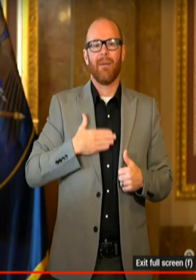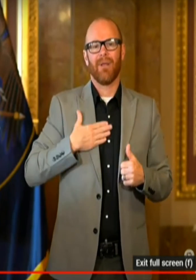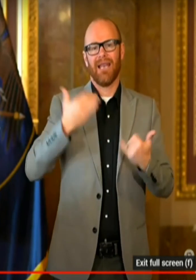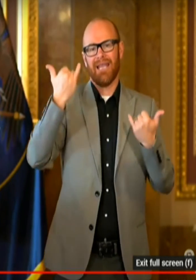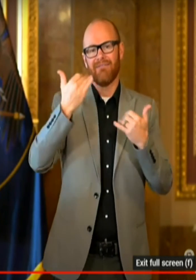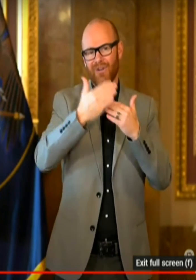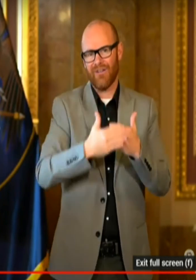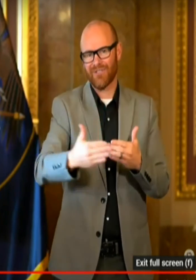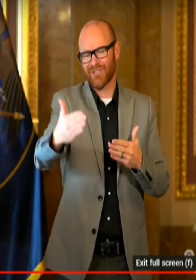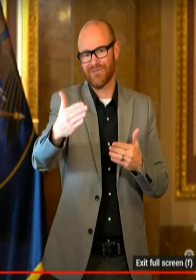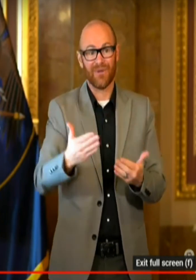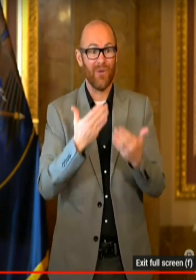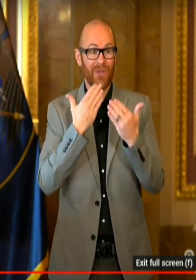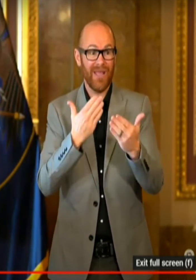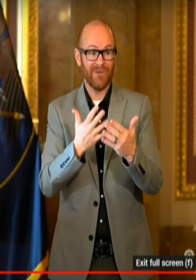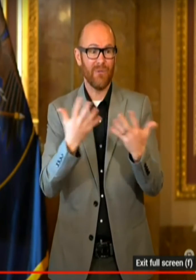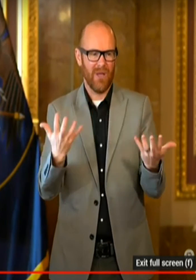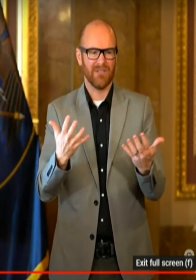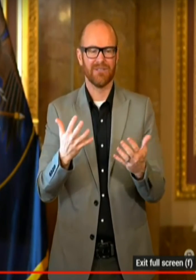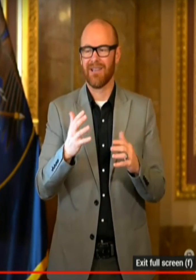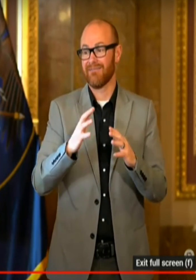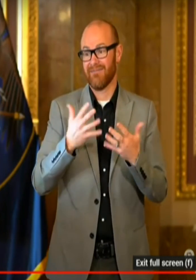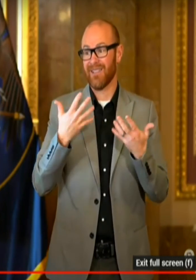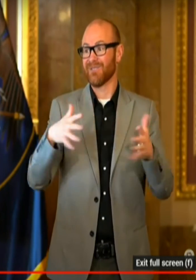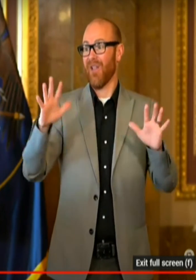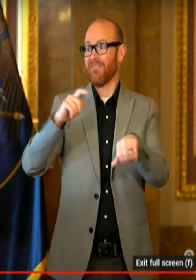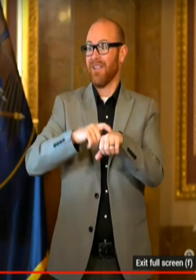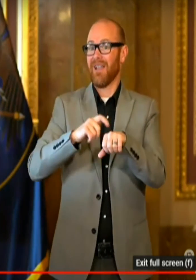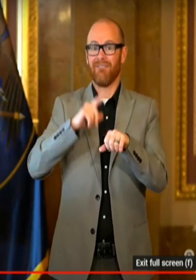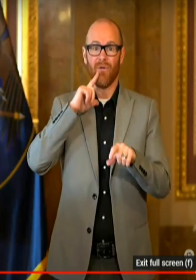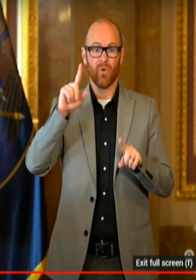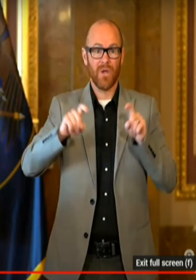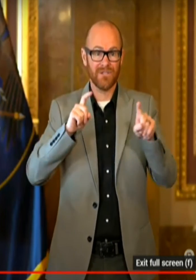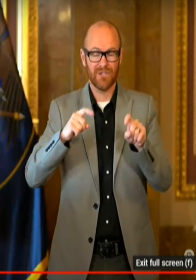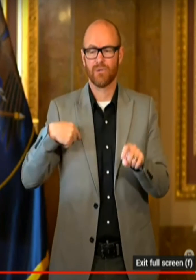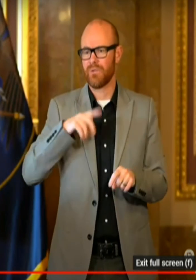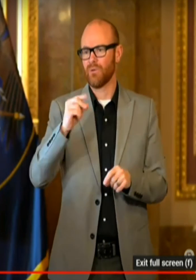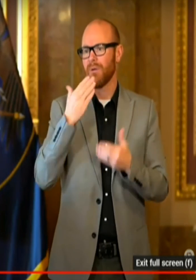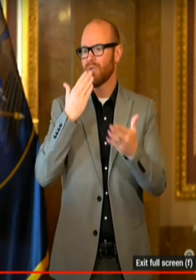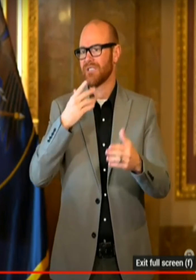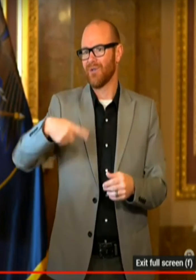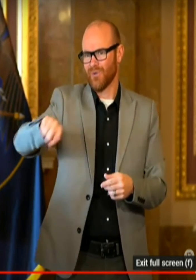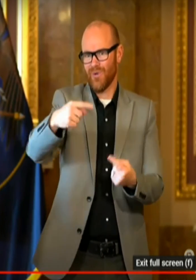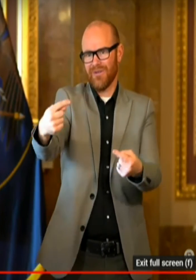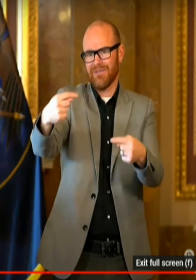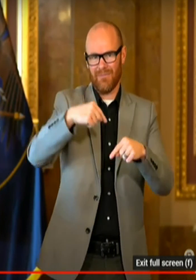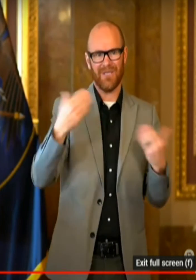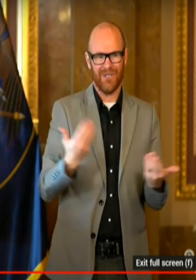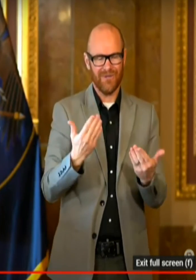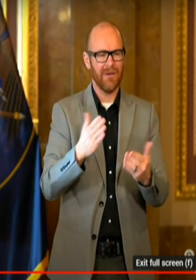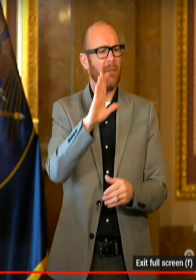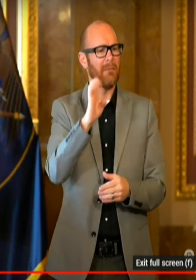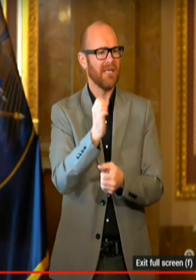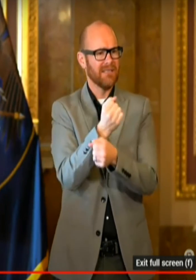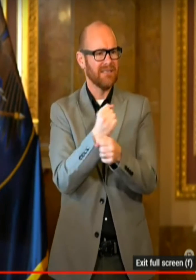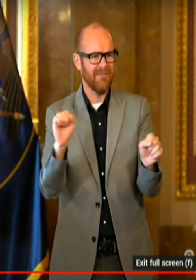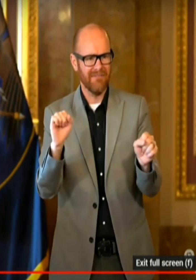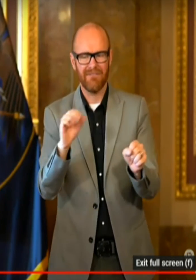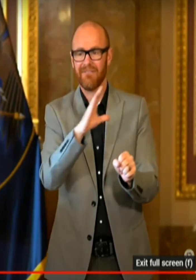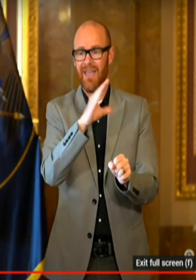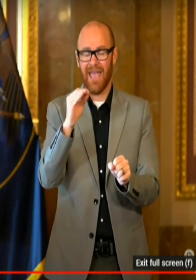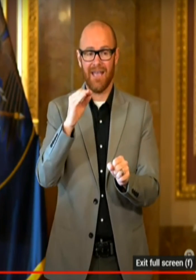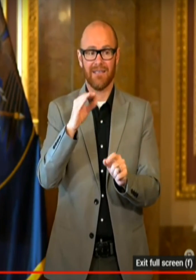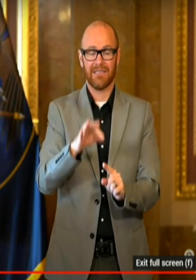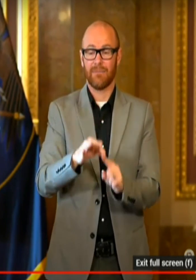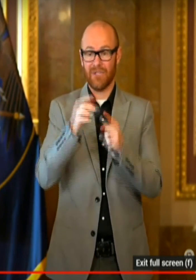time today. That's all the time that we have for questions. We so appreciate you being here. We wish you the very best. Stay safe. And especially during